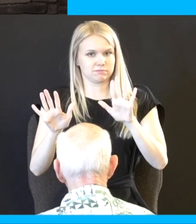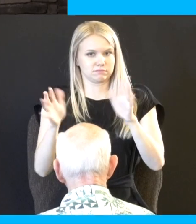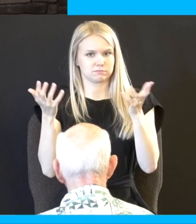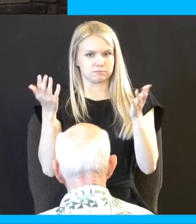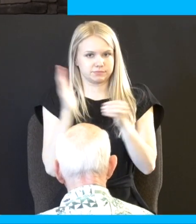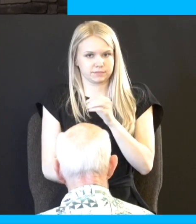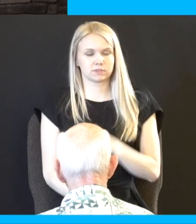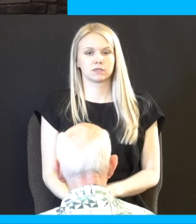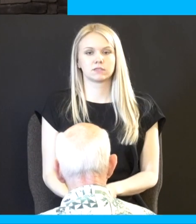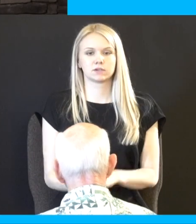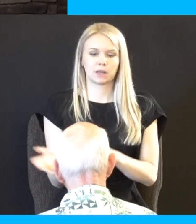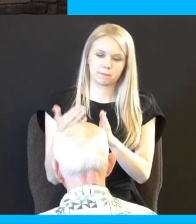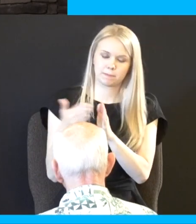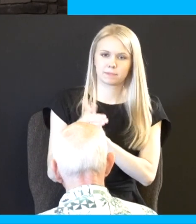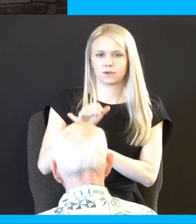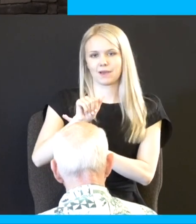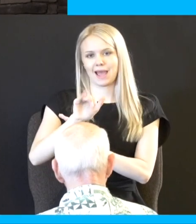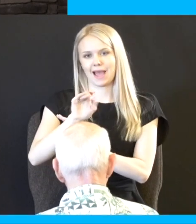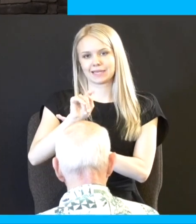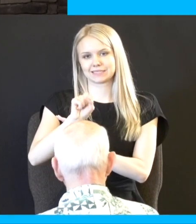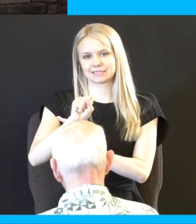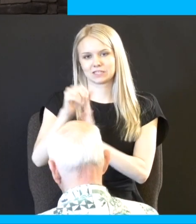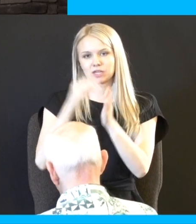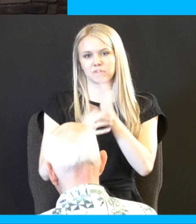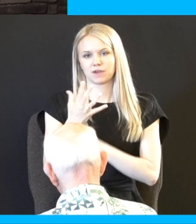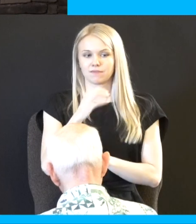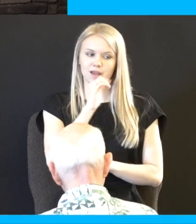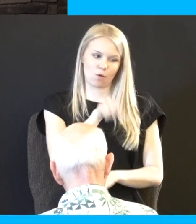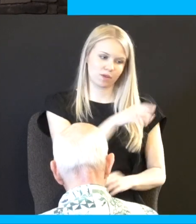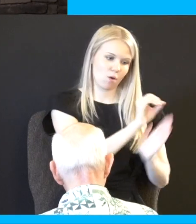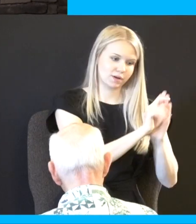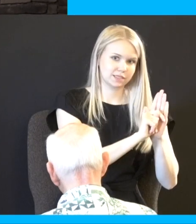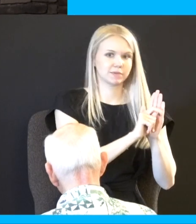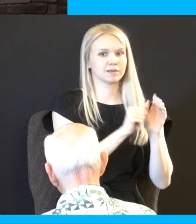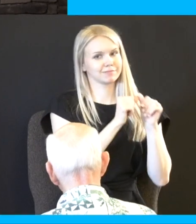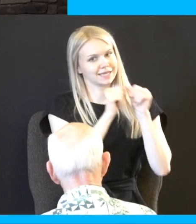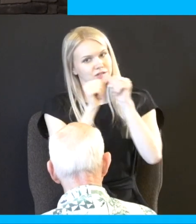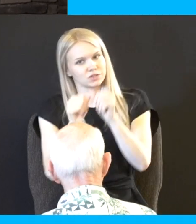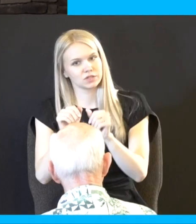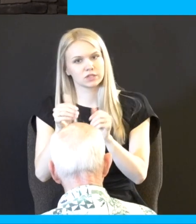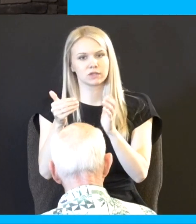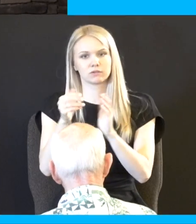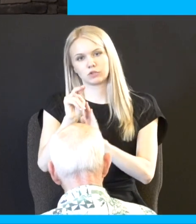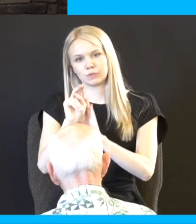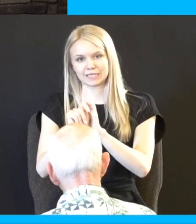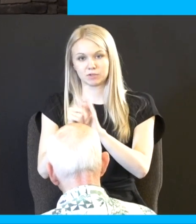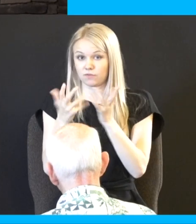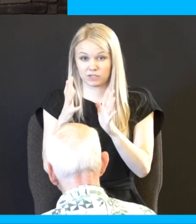turn to Acts chapter 5 this isn't just Old Testament this stuff goes on in the New Testament and you've read it but you didn't really pay